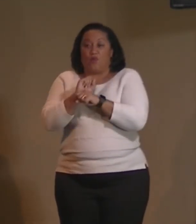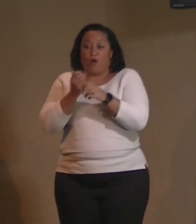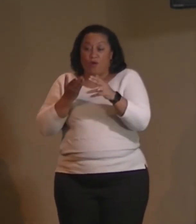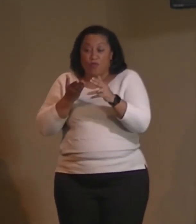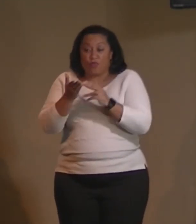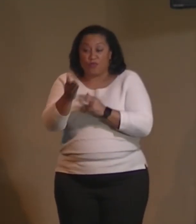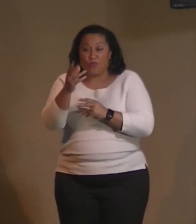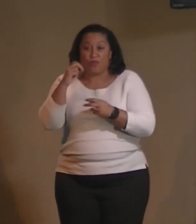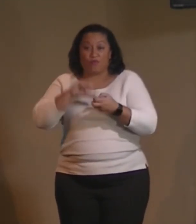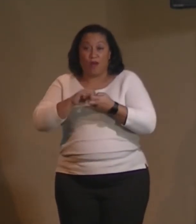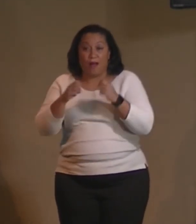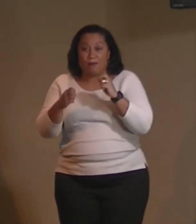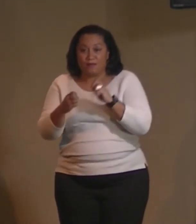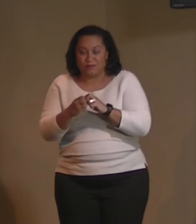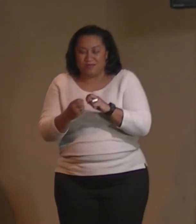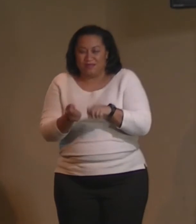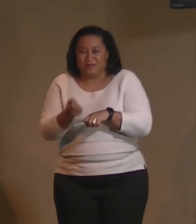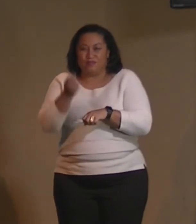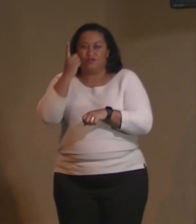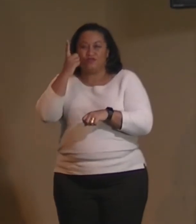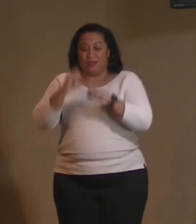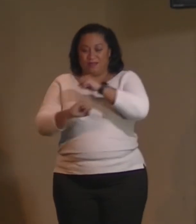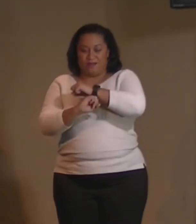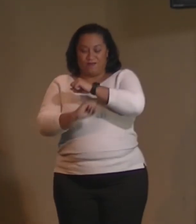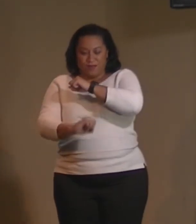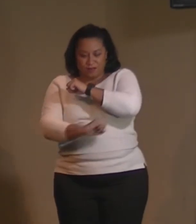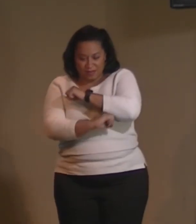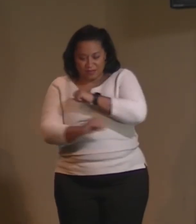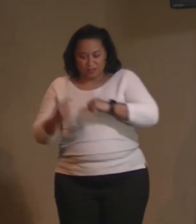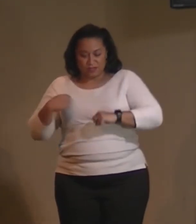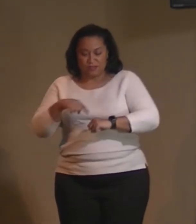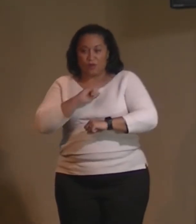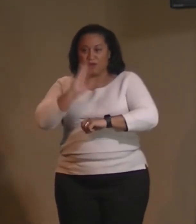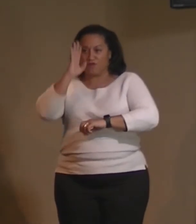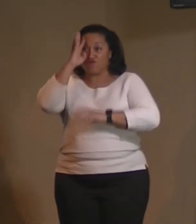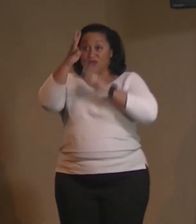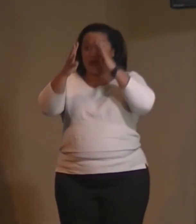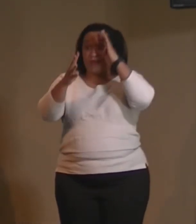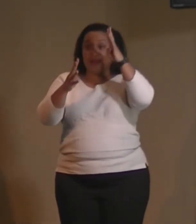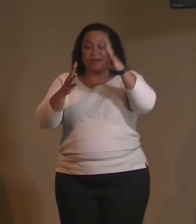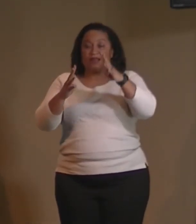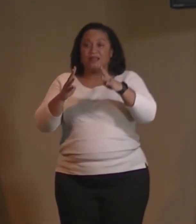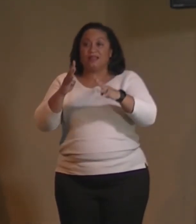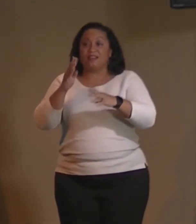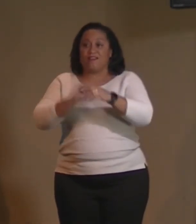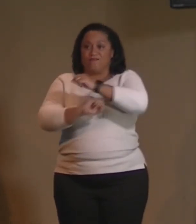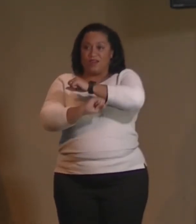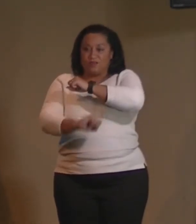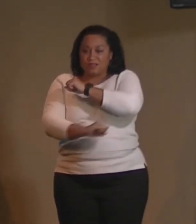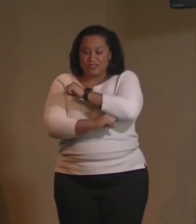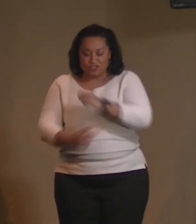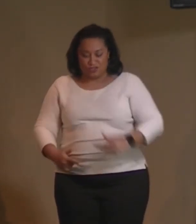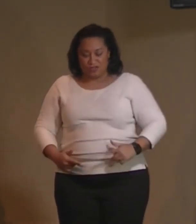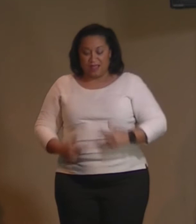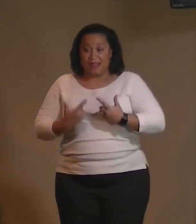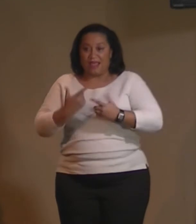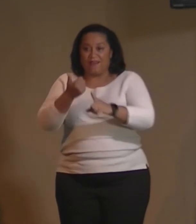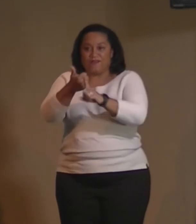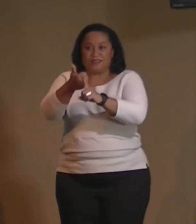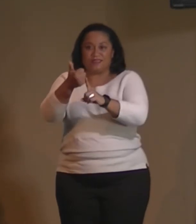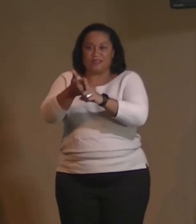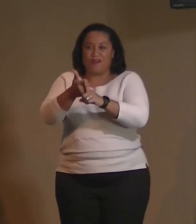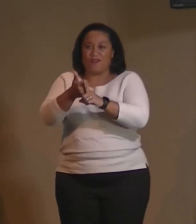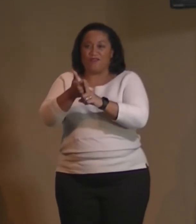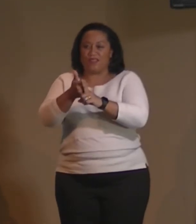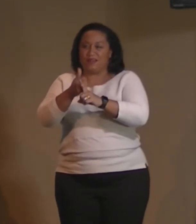the foundation upon which we are created and the foundation upon which life itself there is only one life incarnating itself